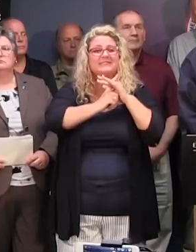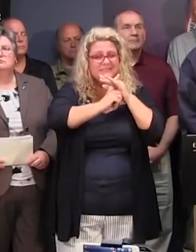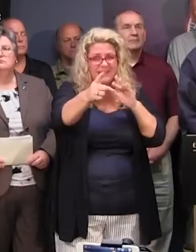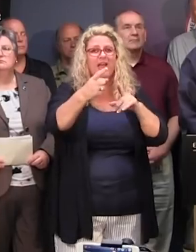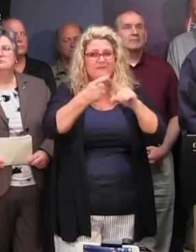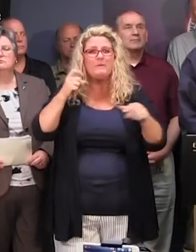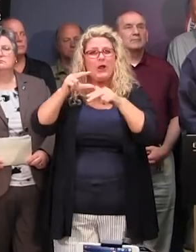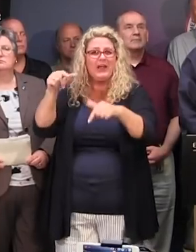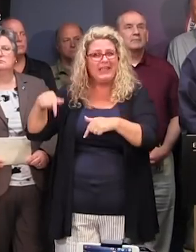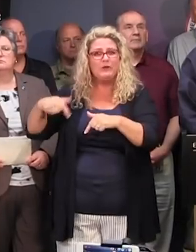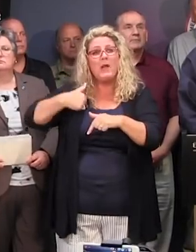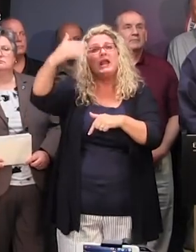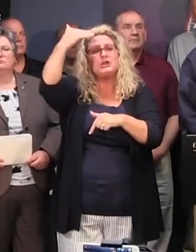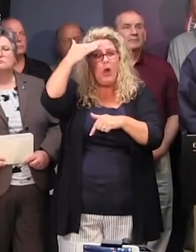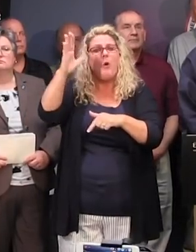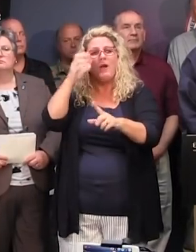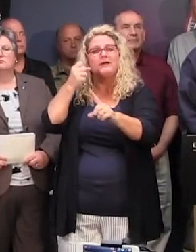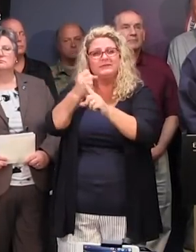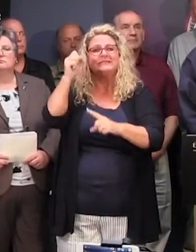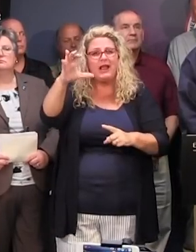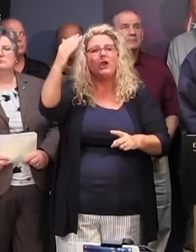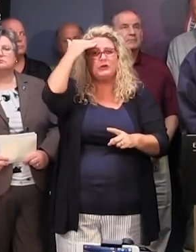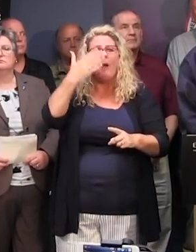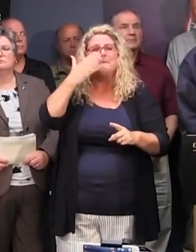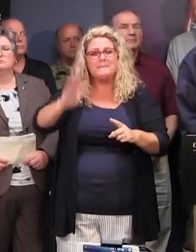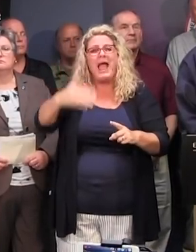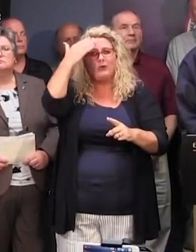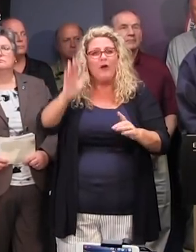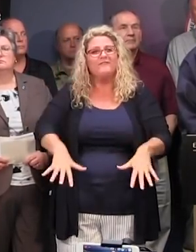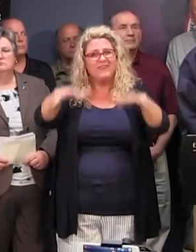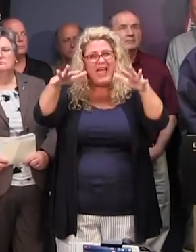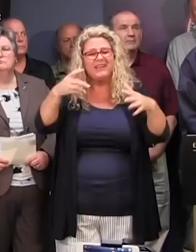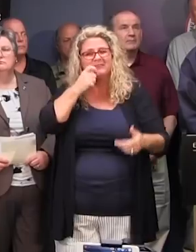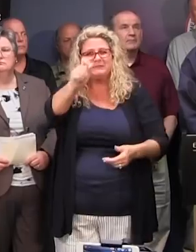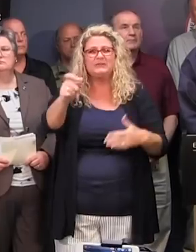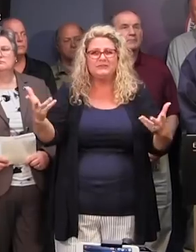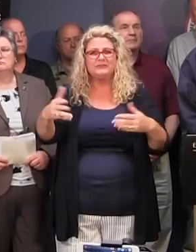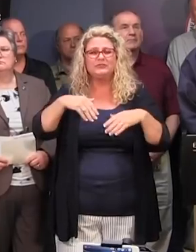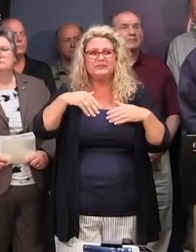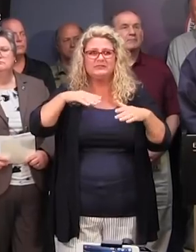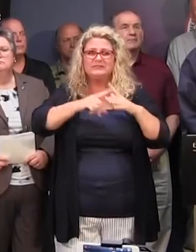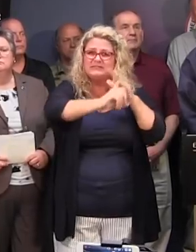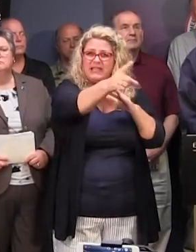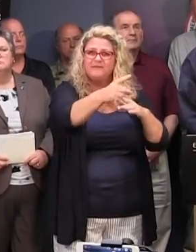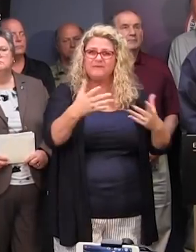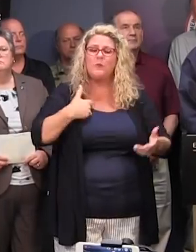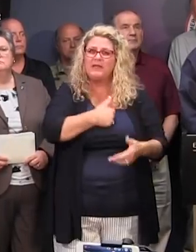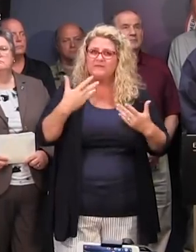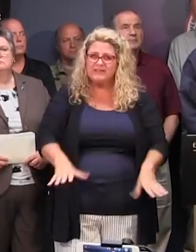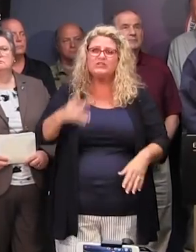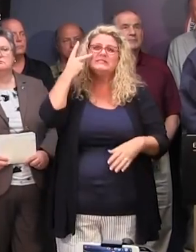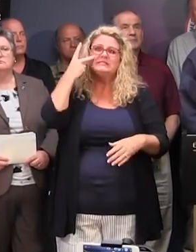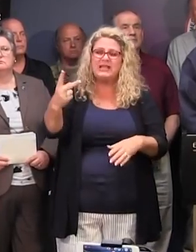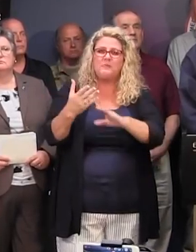from what's coming because we know it's coming, we know it's going to be bad, and we know we're going have flooding afterwards. We believe unlike that we've seen before.